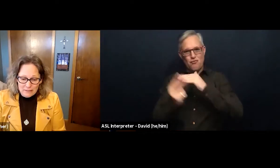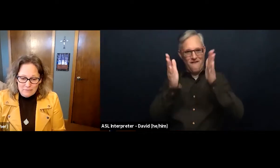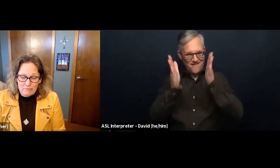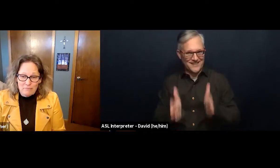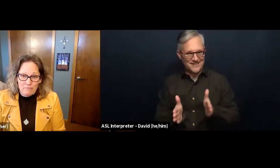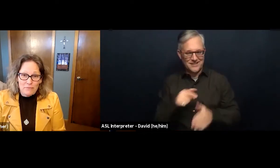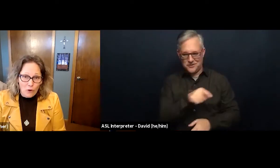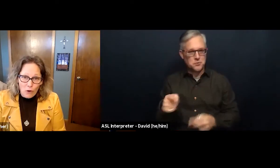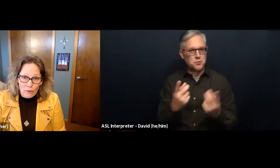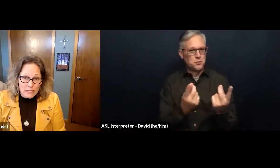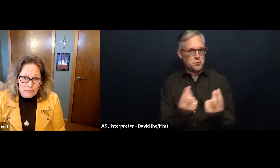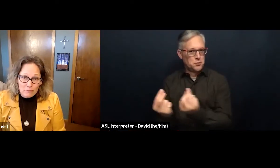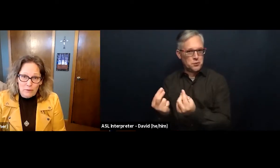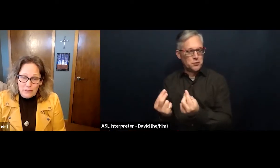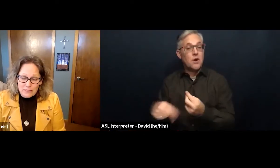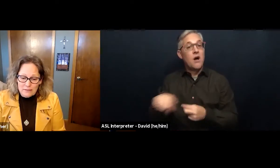to always be with us.